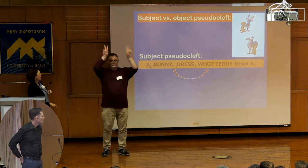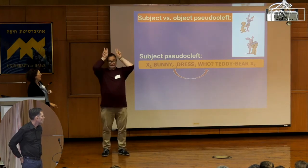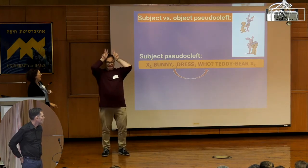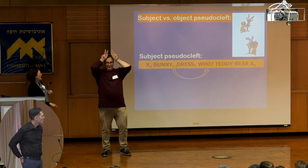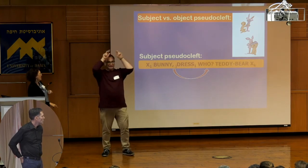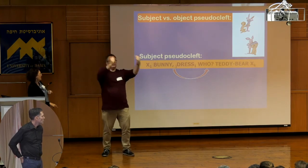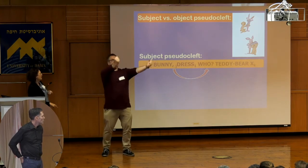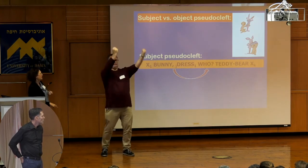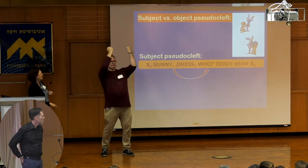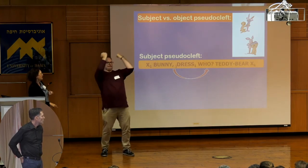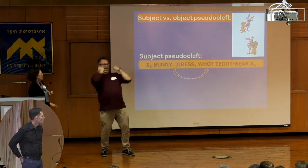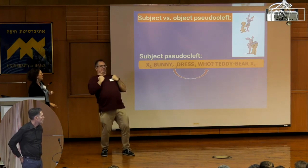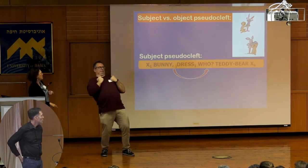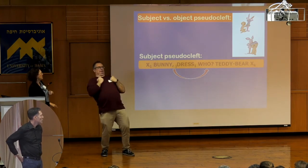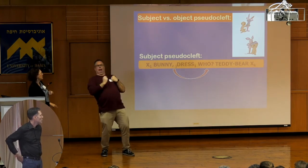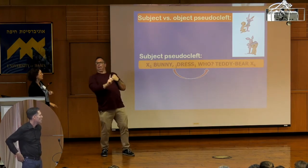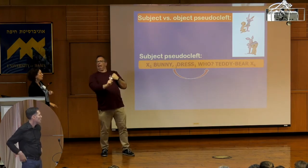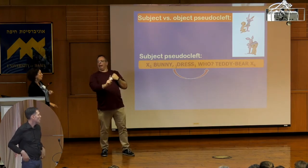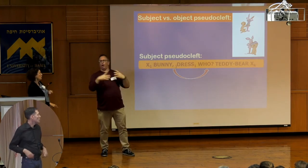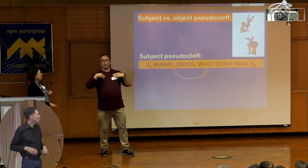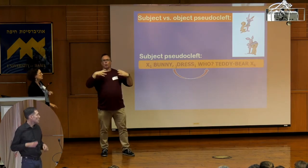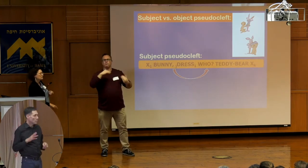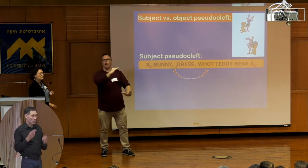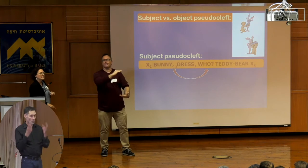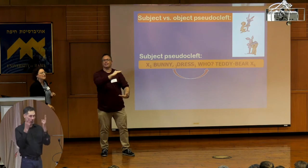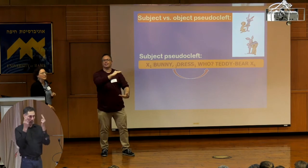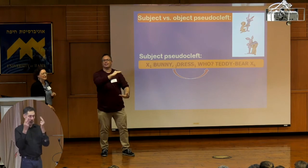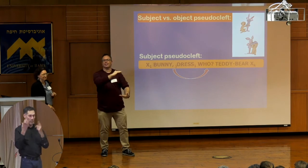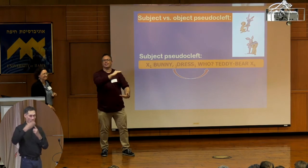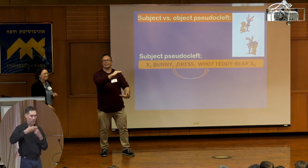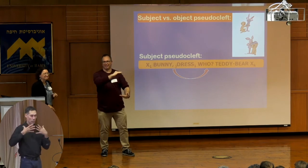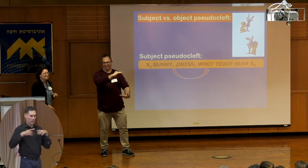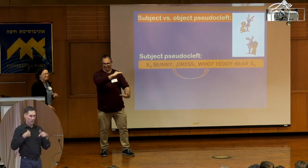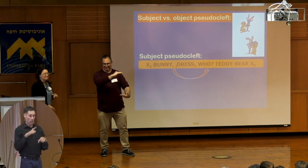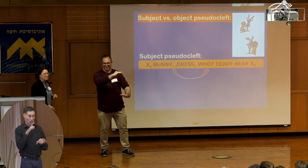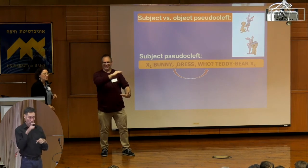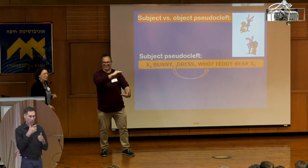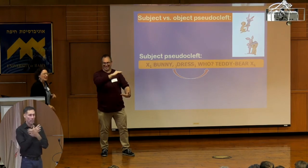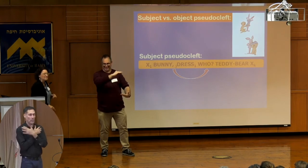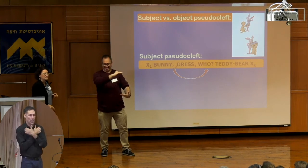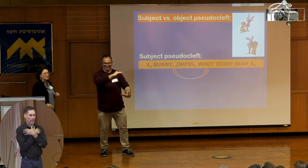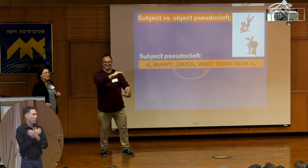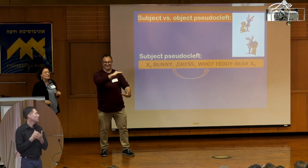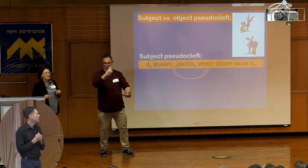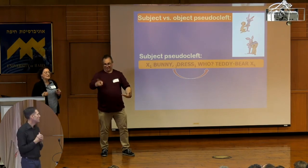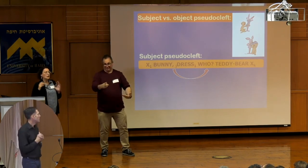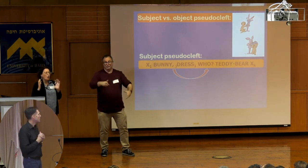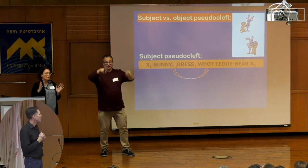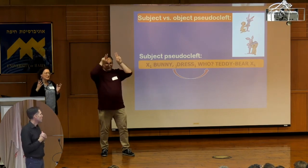Hi bunny. Dress me. Who? Teddy bear. Okay. This is a complex